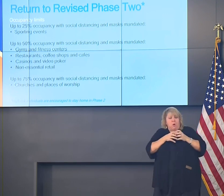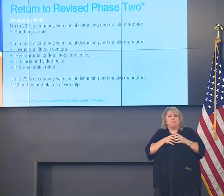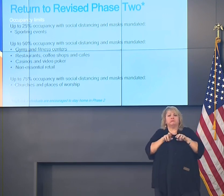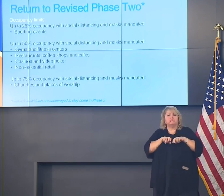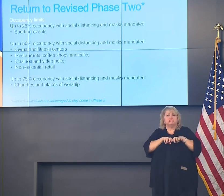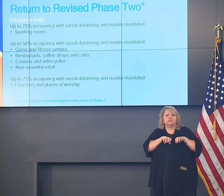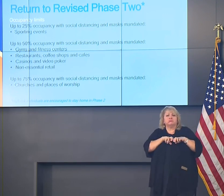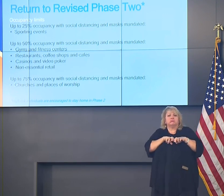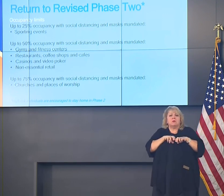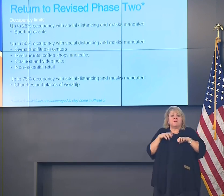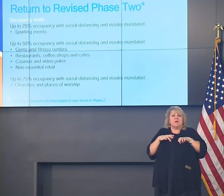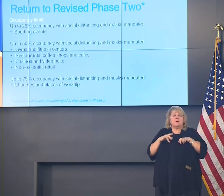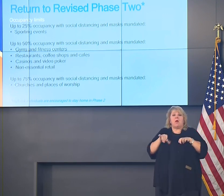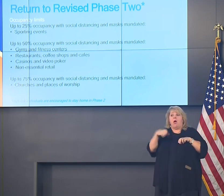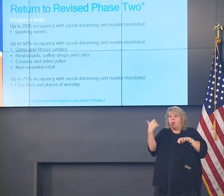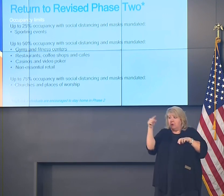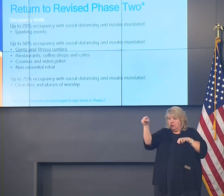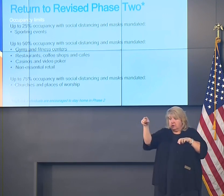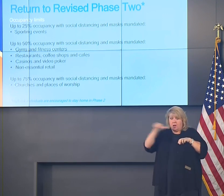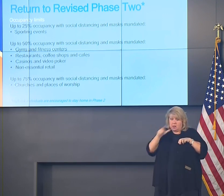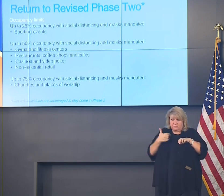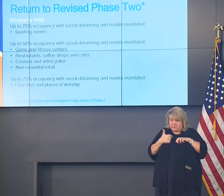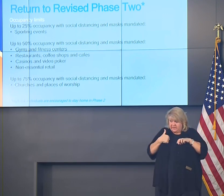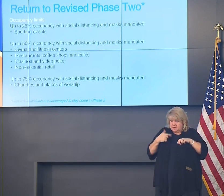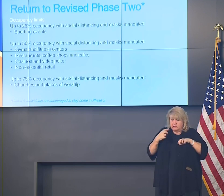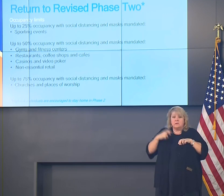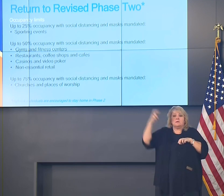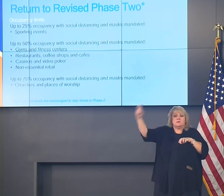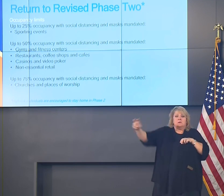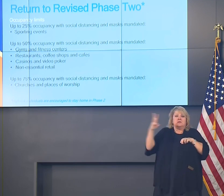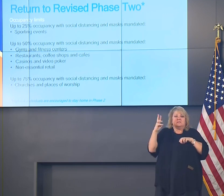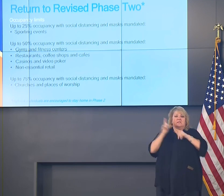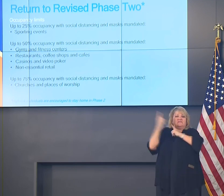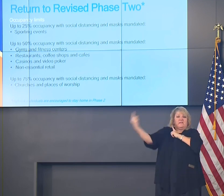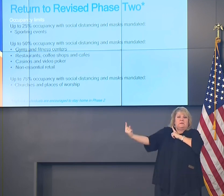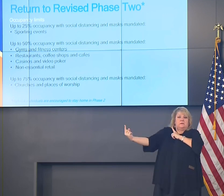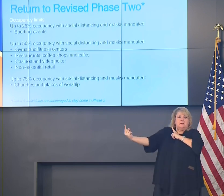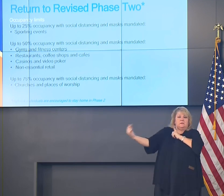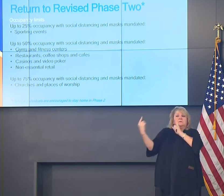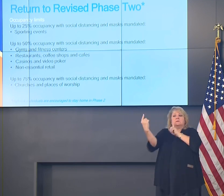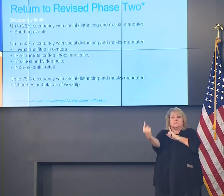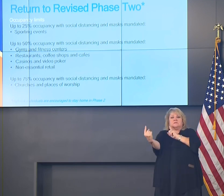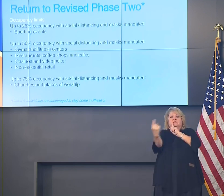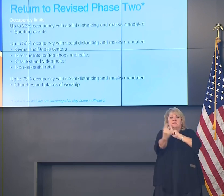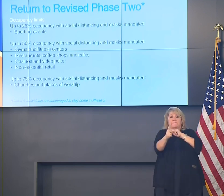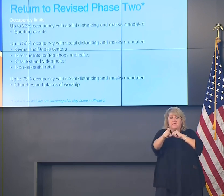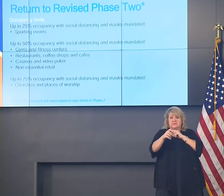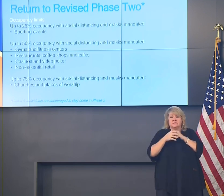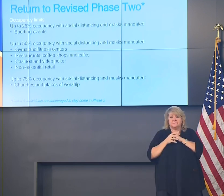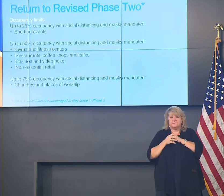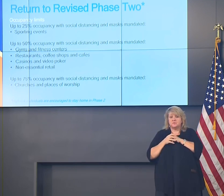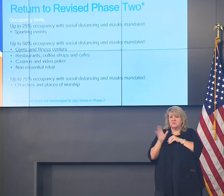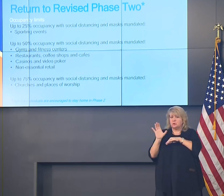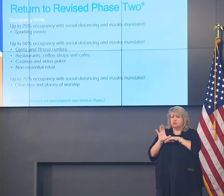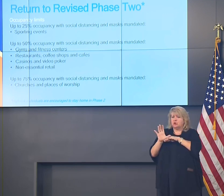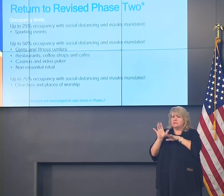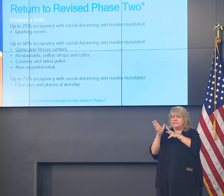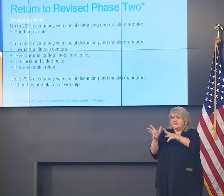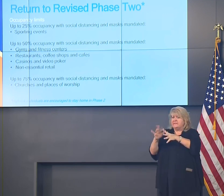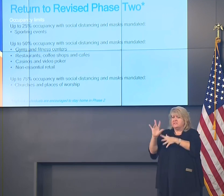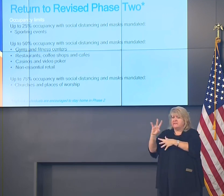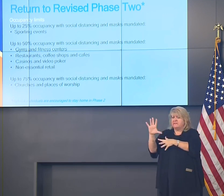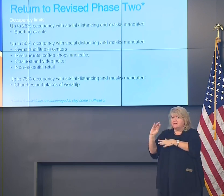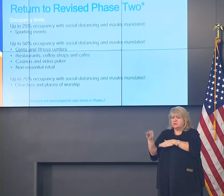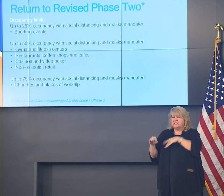Obviously, masking is important throughout this, the mask mandate remains in effect as well. Under the new order that I will